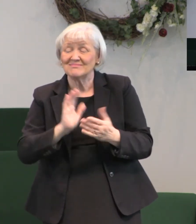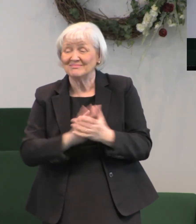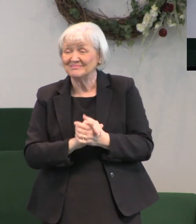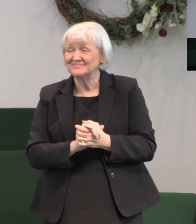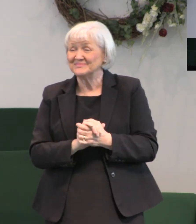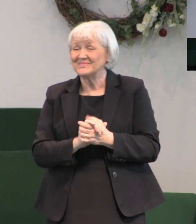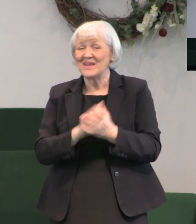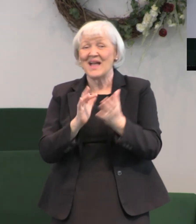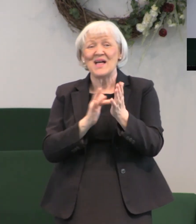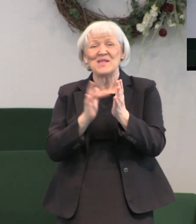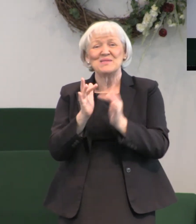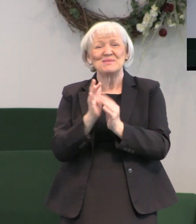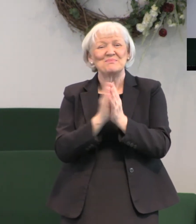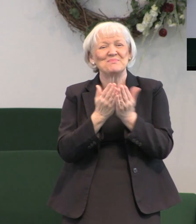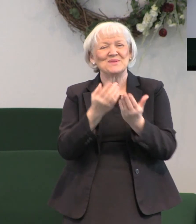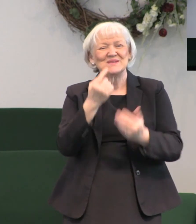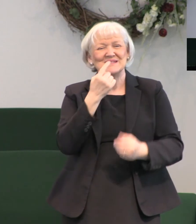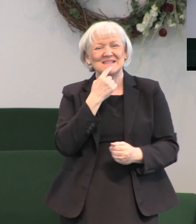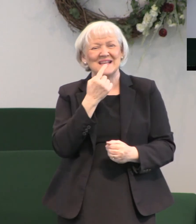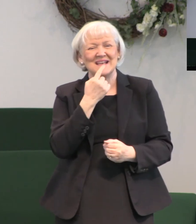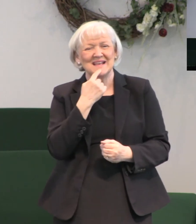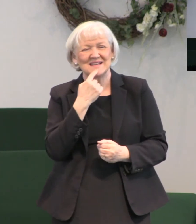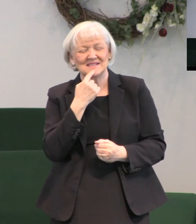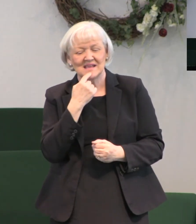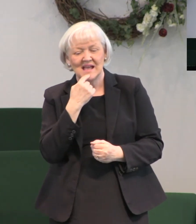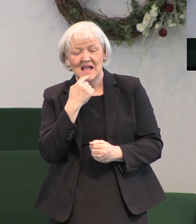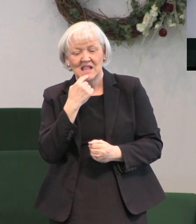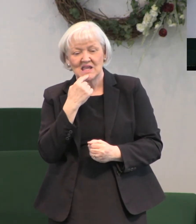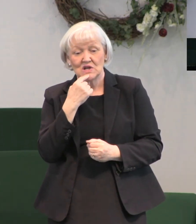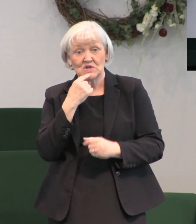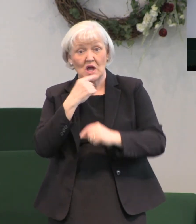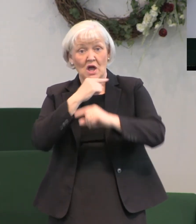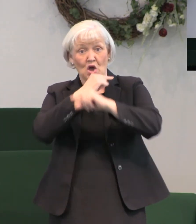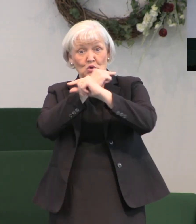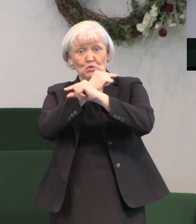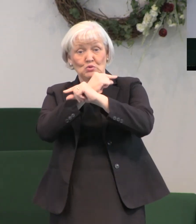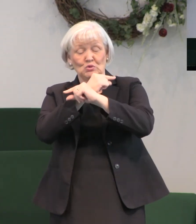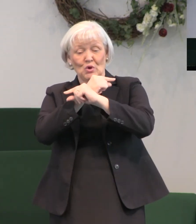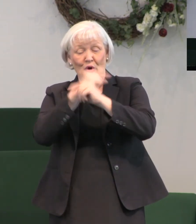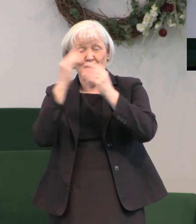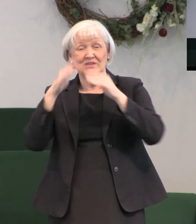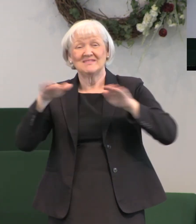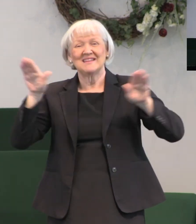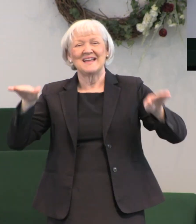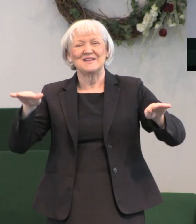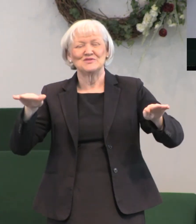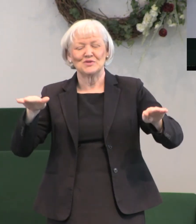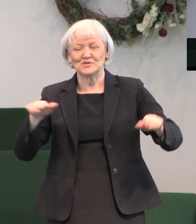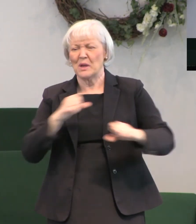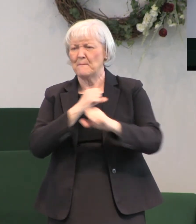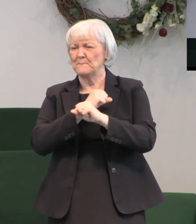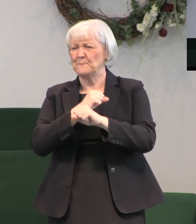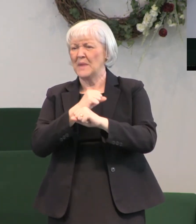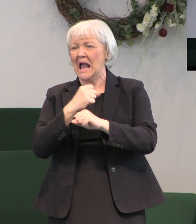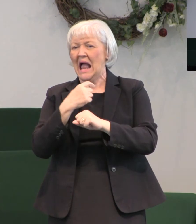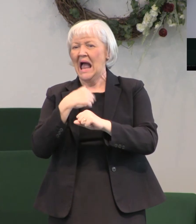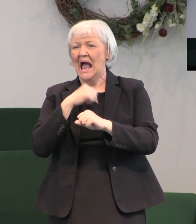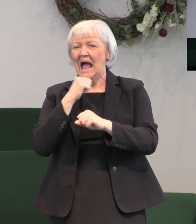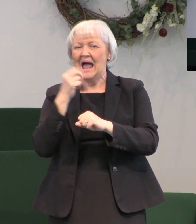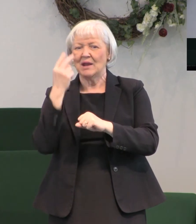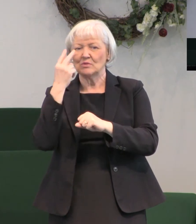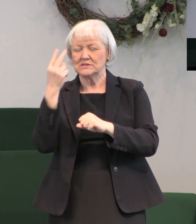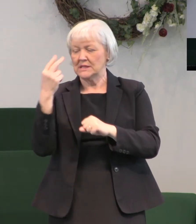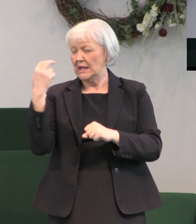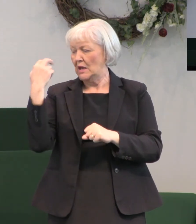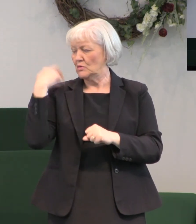The Bible talks about a guardian angels that protect us and they are, I don't see any of them sitting on any of your